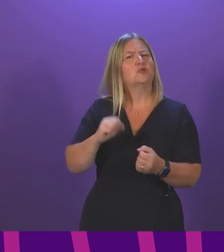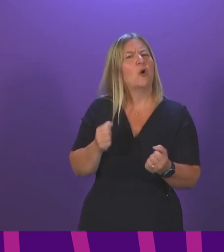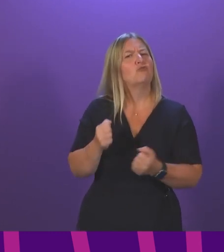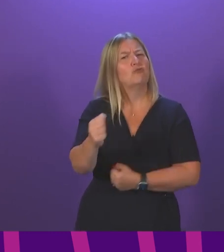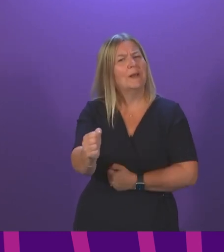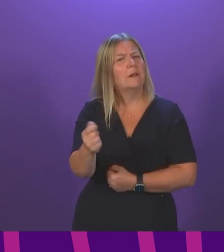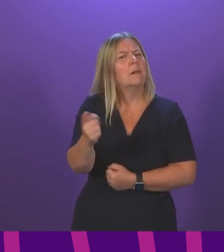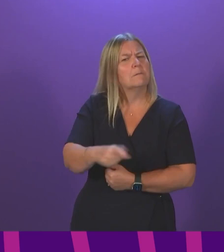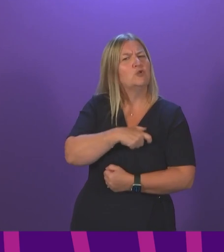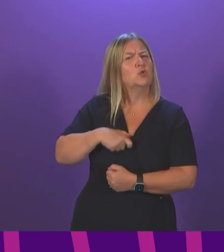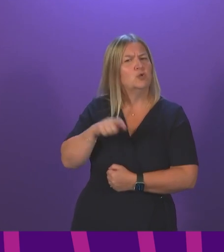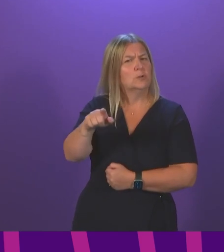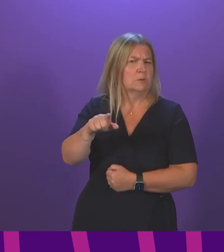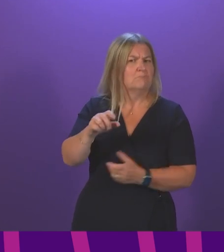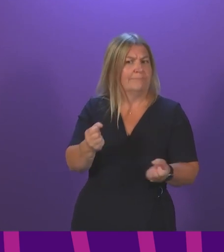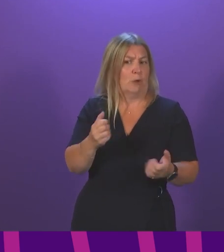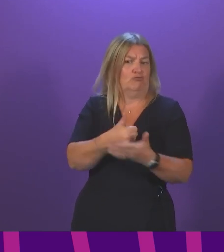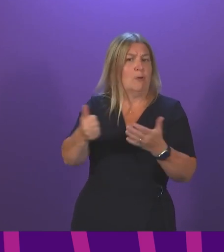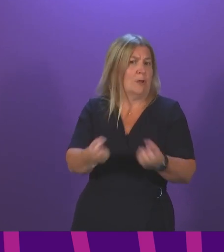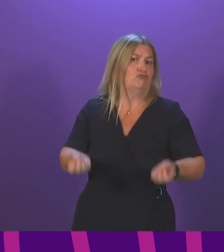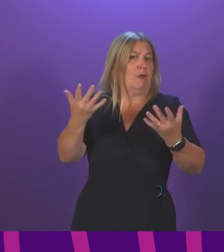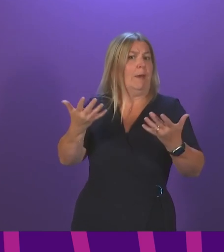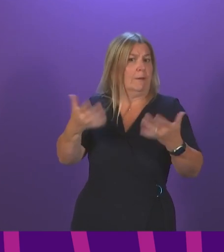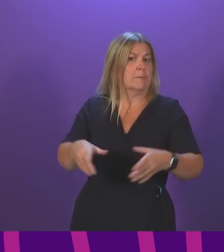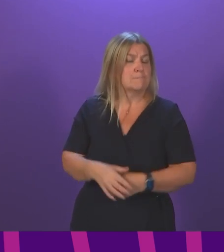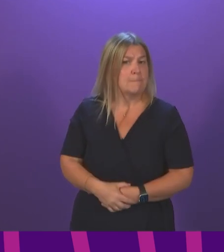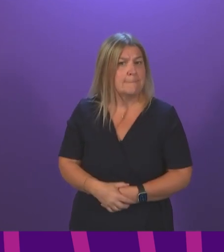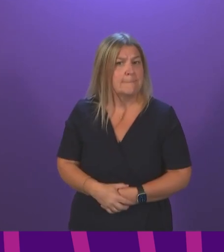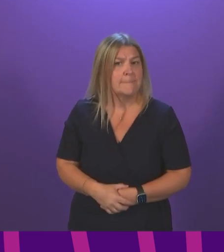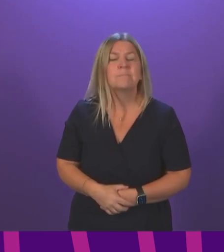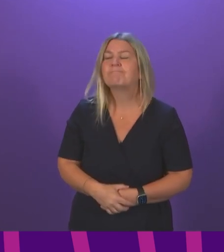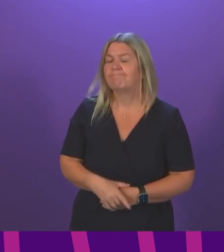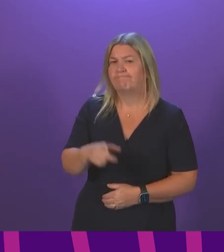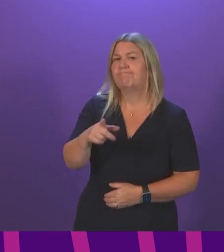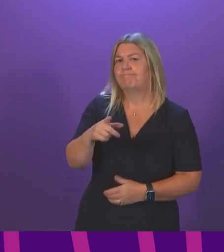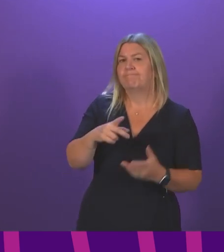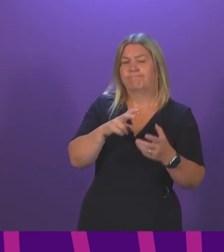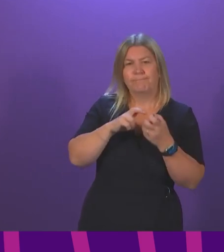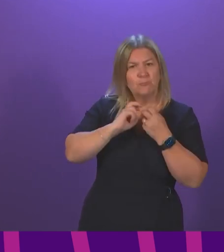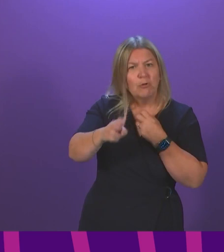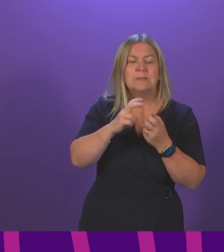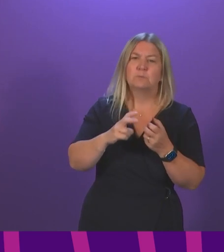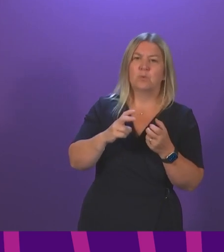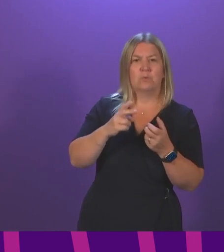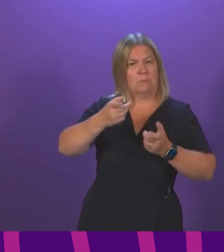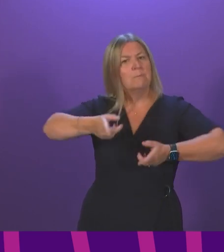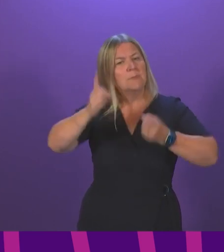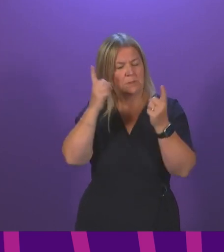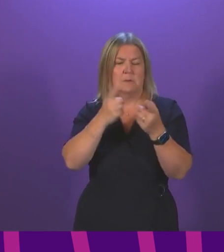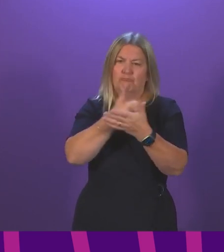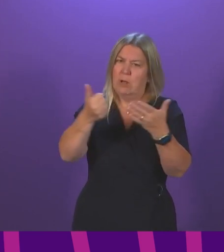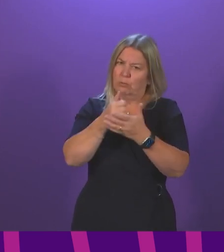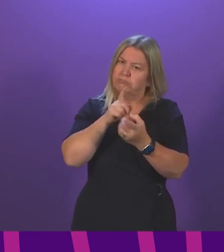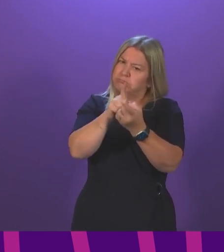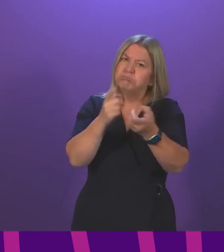the trade unions regarding industrial action on the network. First Minister. The Transport Minister meets regularly with ScotRail and trade unions. He